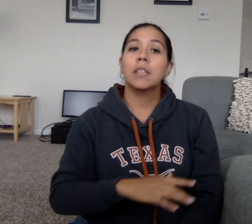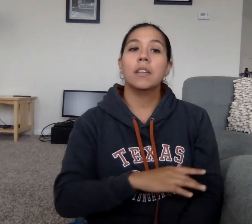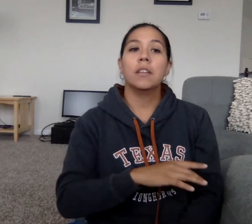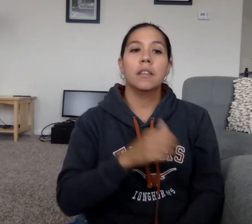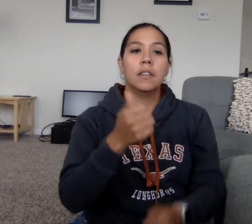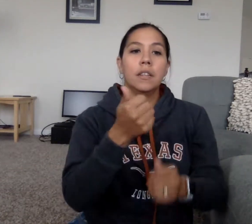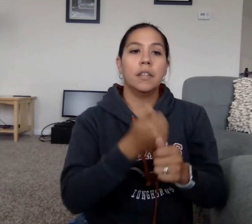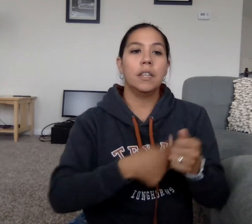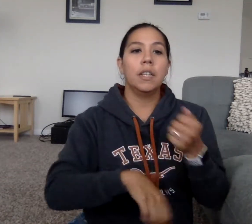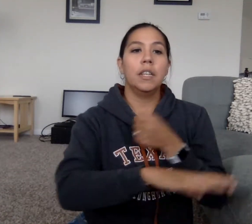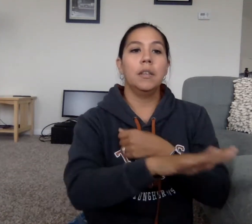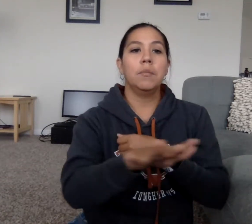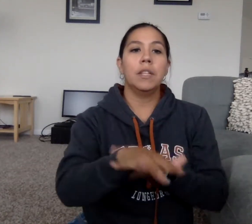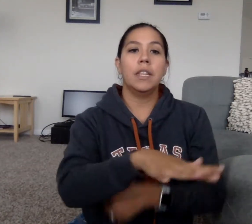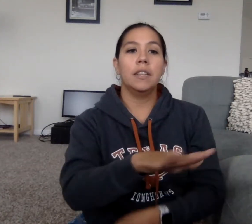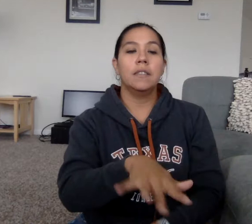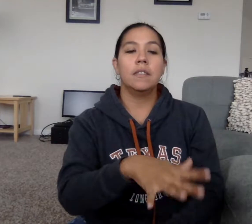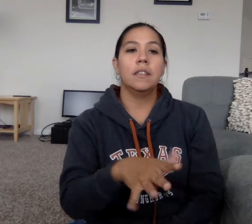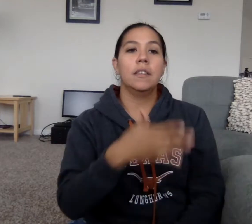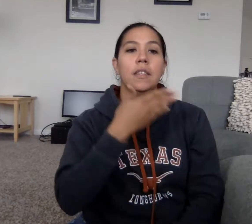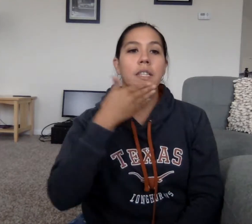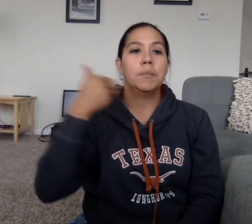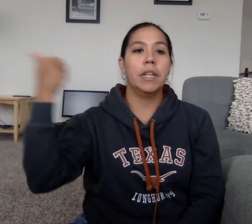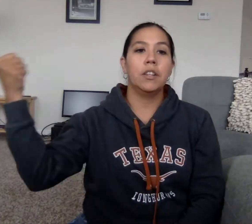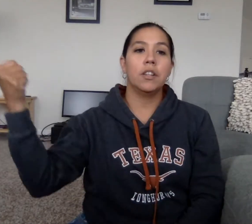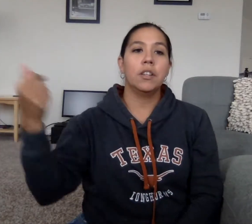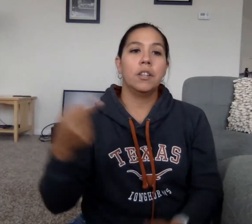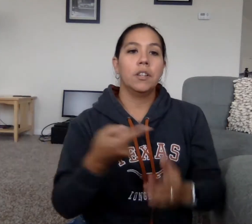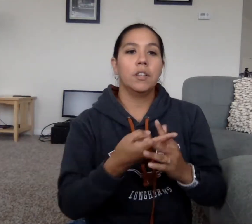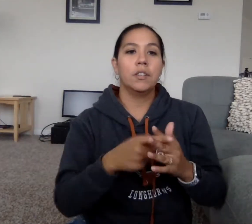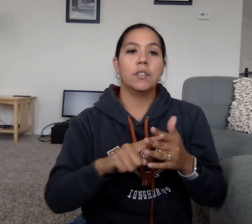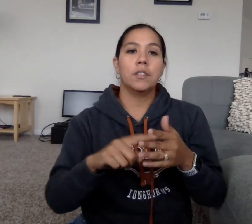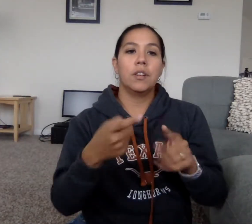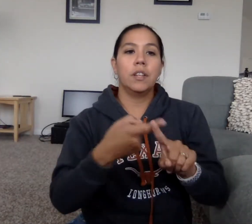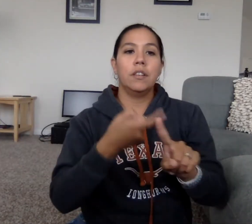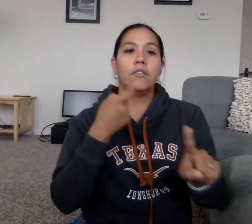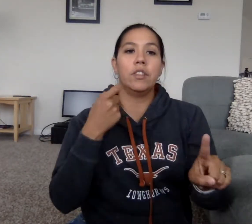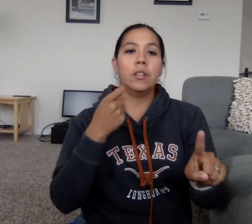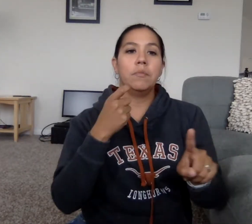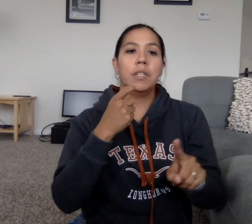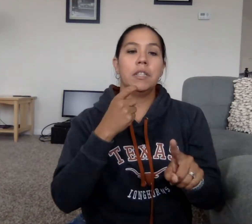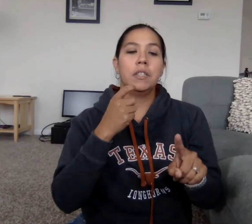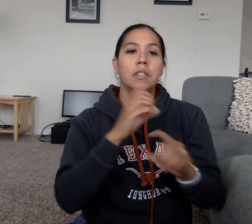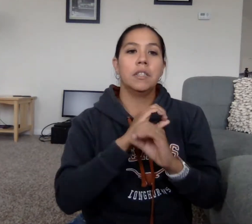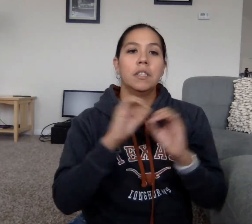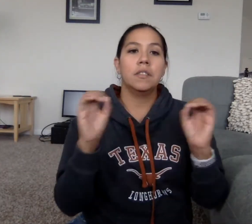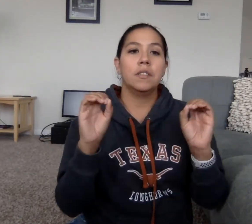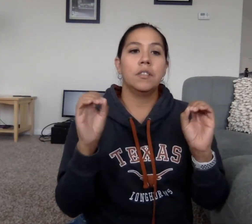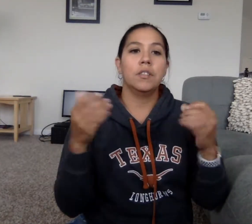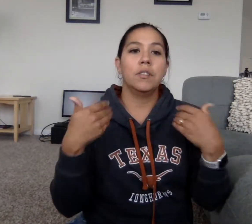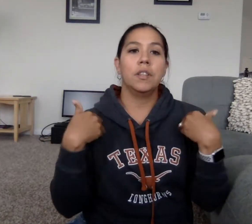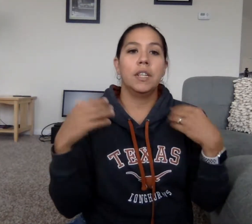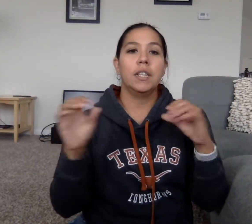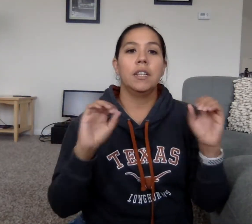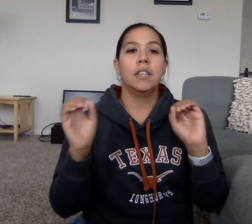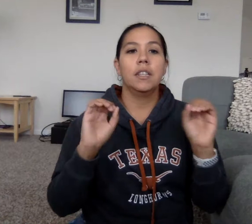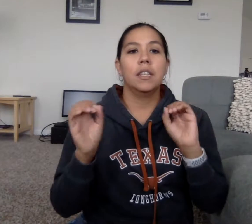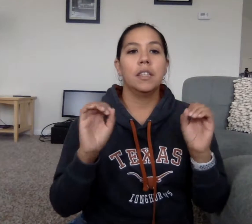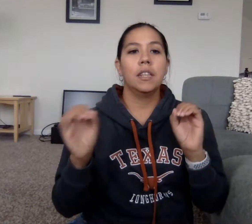Any place is better starting from zero. Got nothing